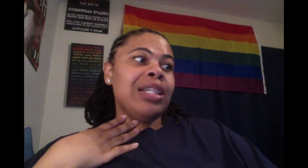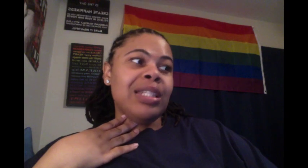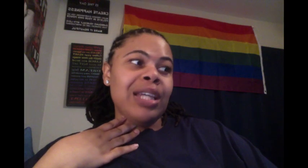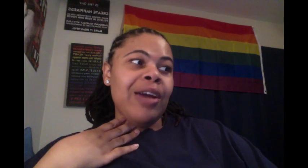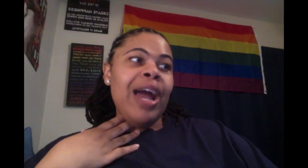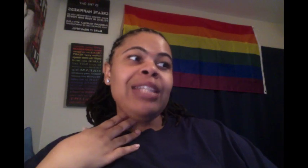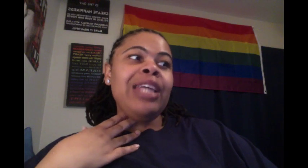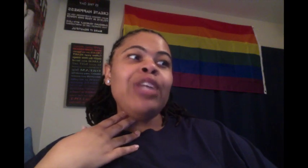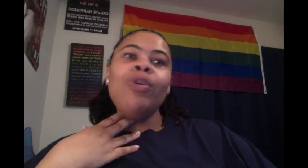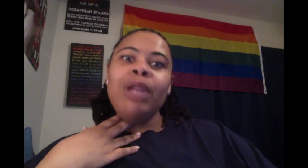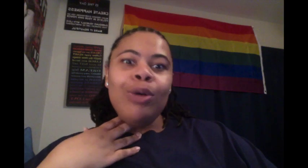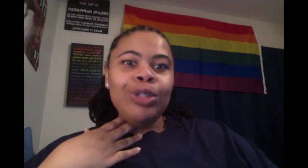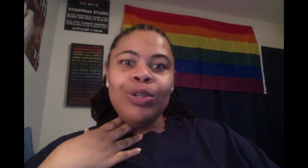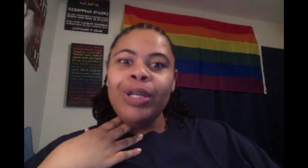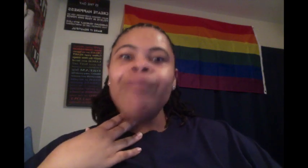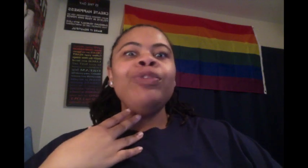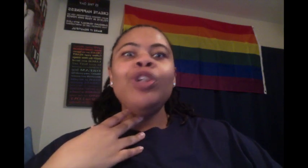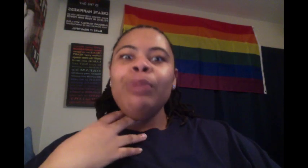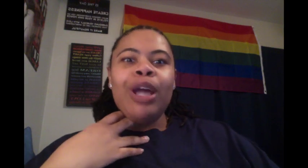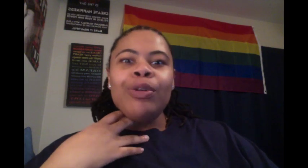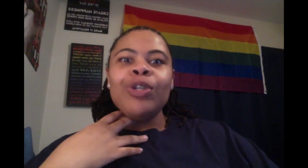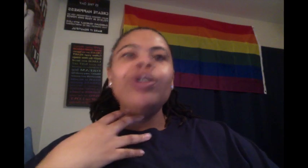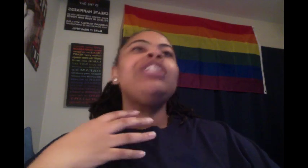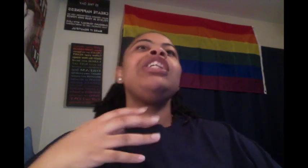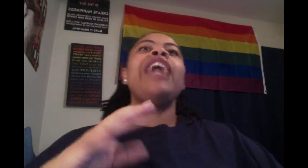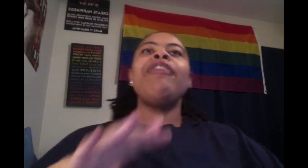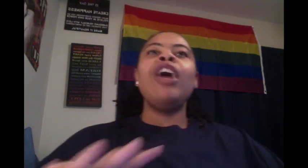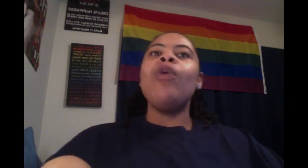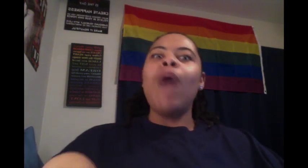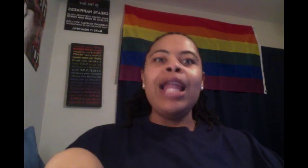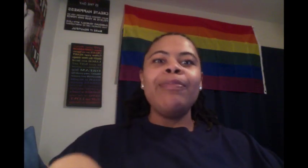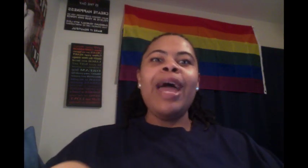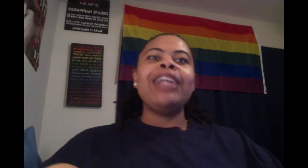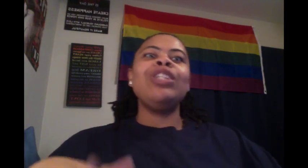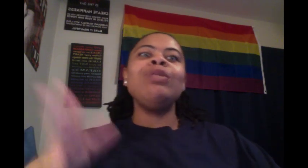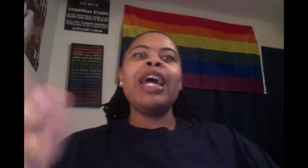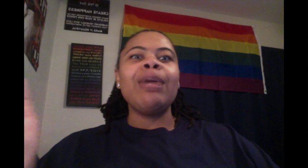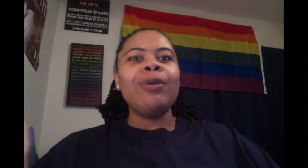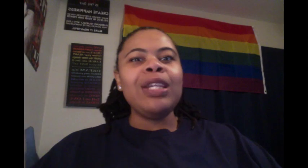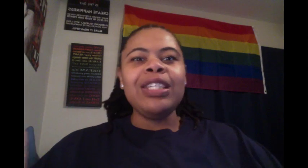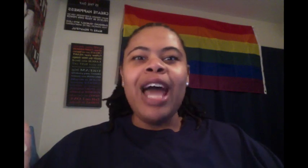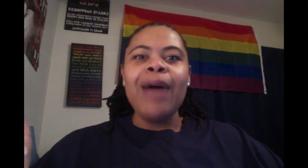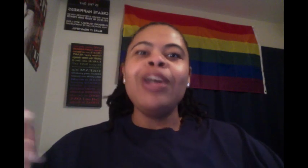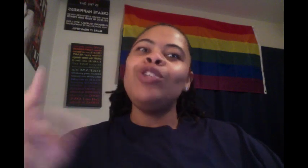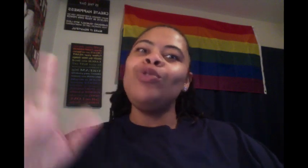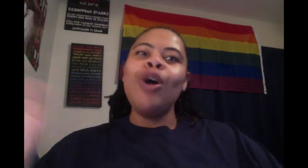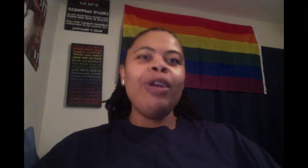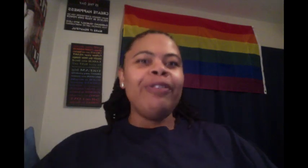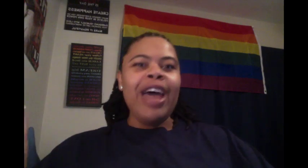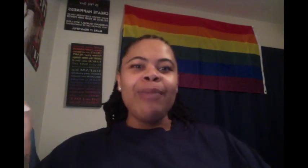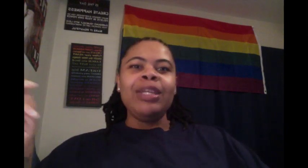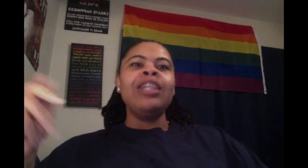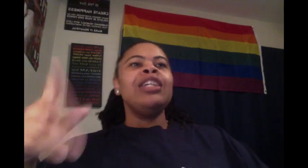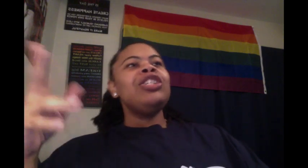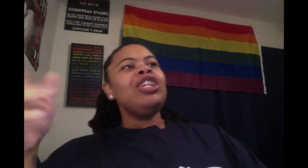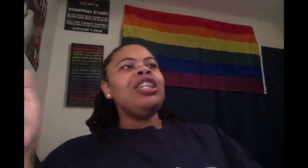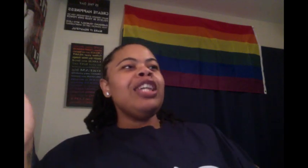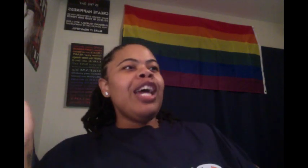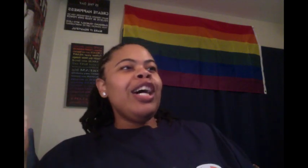concerned. I said, Yuma, don't do it. Yuma, don't do it. She gave her her wallet back and she was like, come on in the shop. You know where to find me. She looking at her